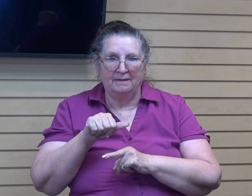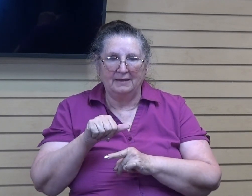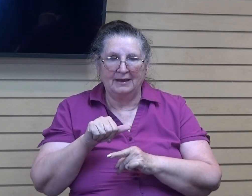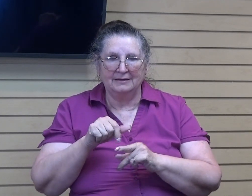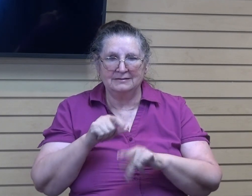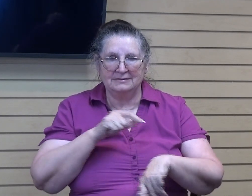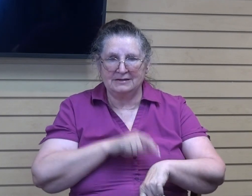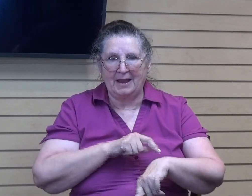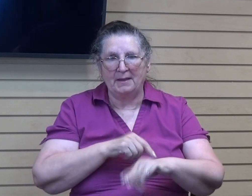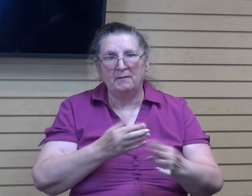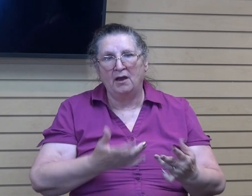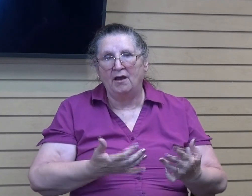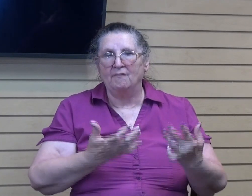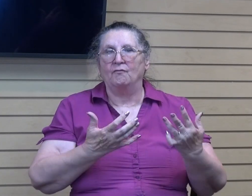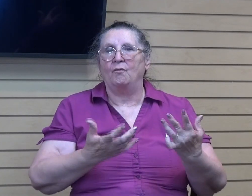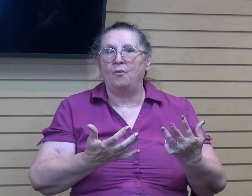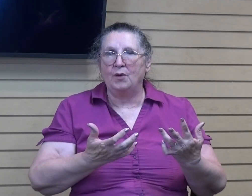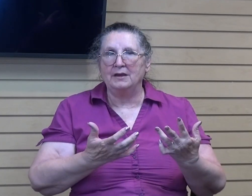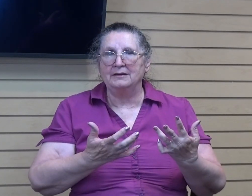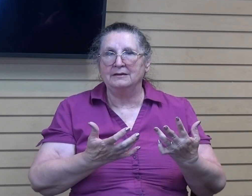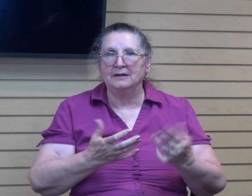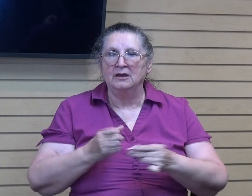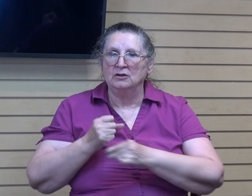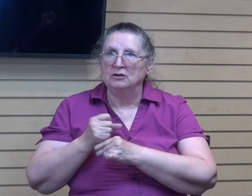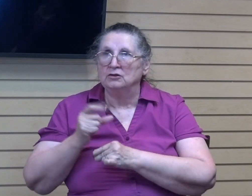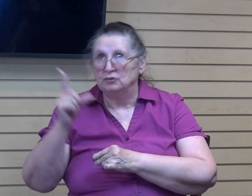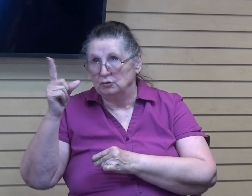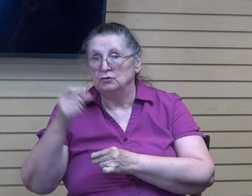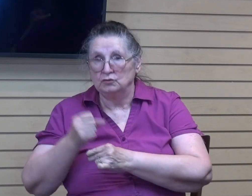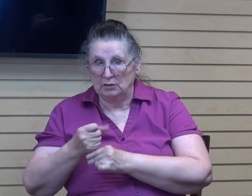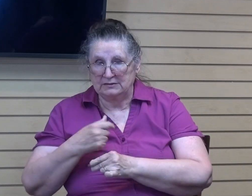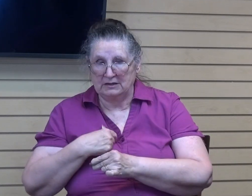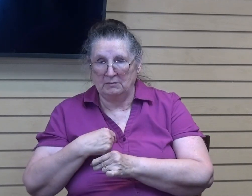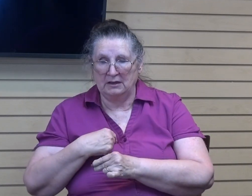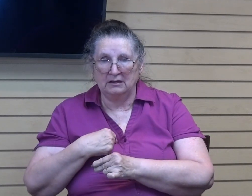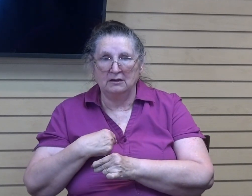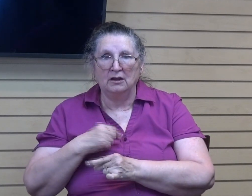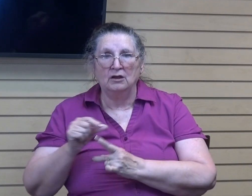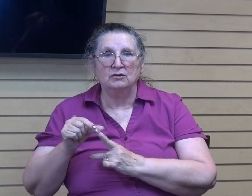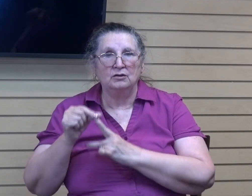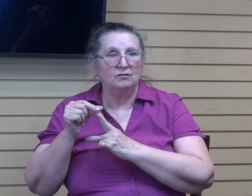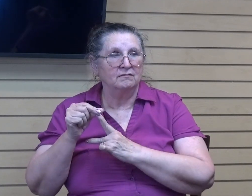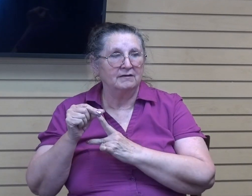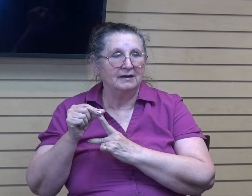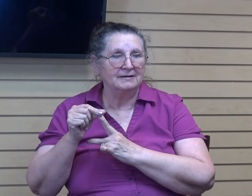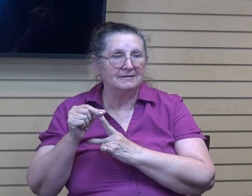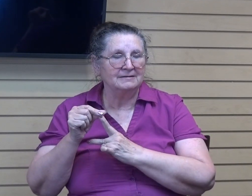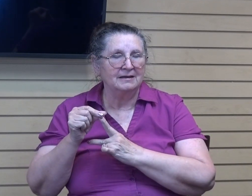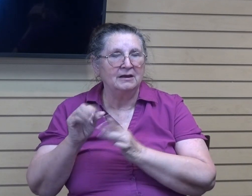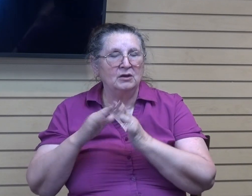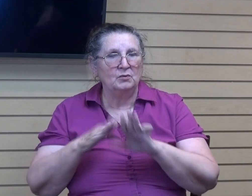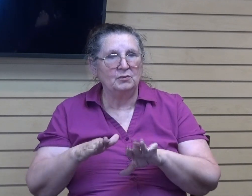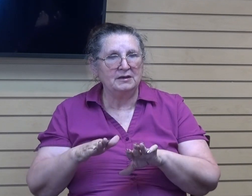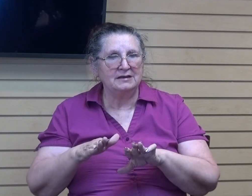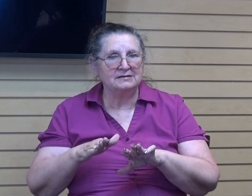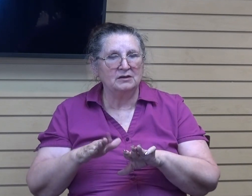just are you trusting me? Do you find peace in where I've got you?